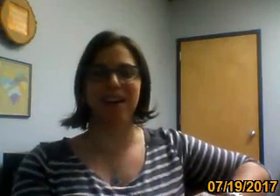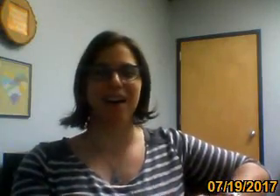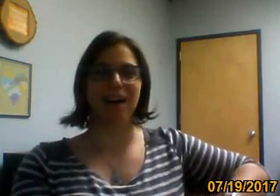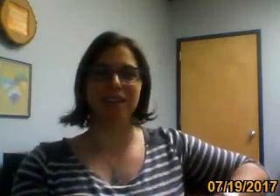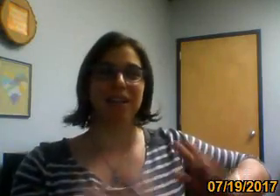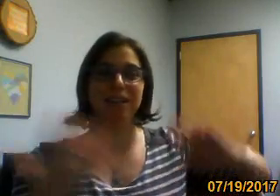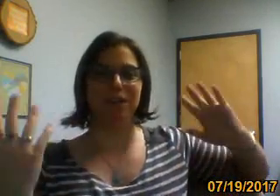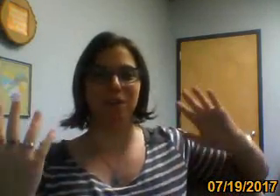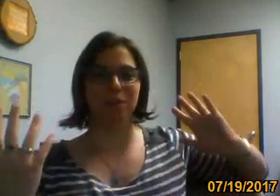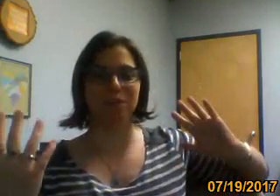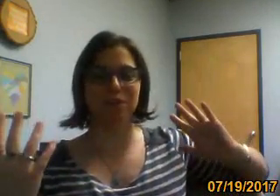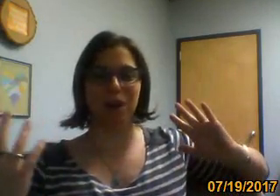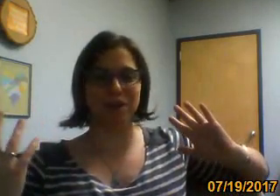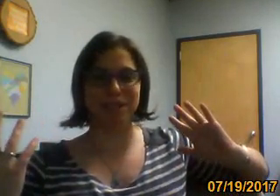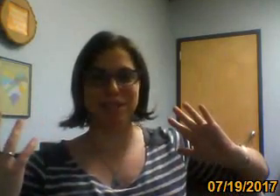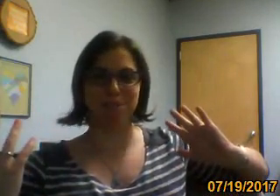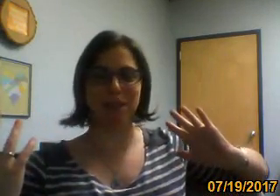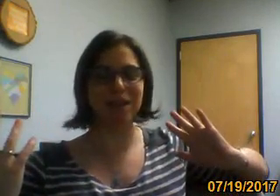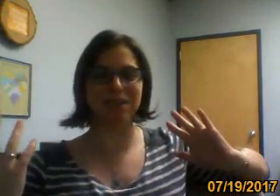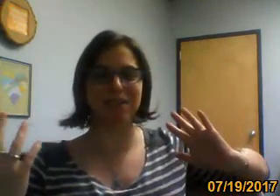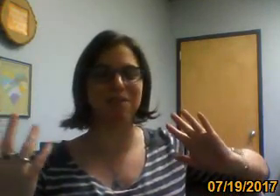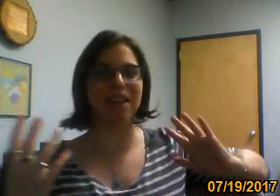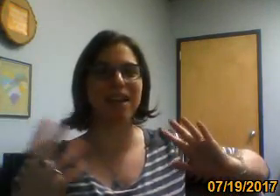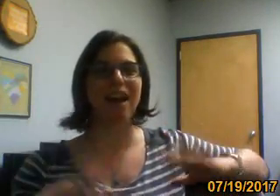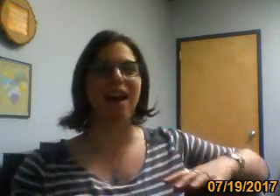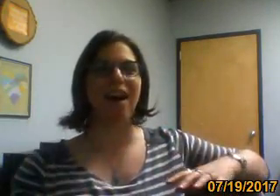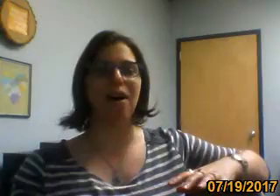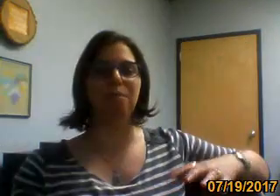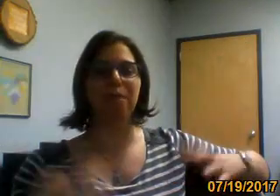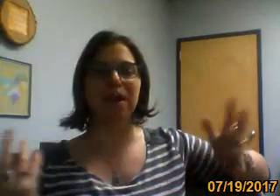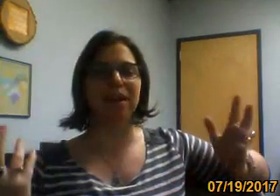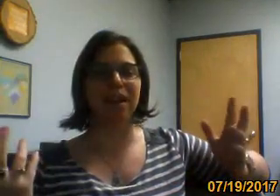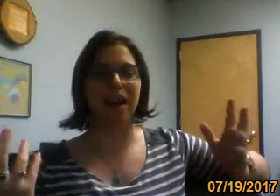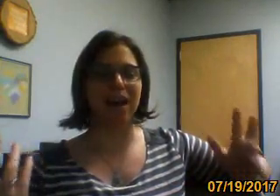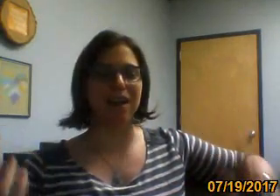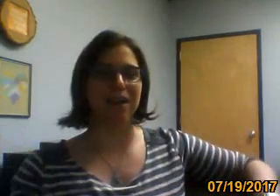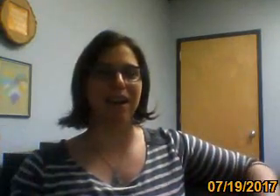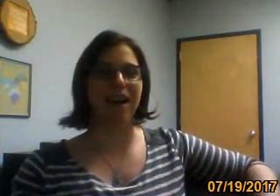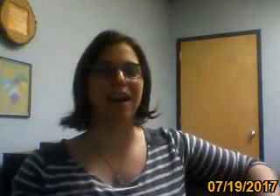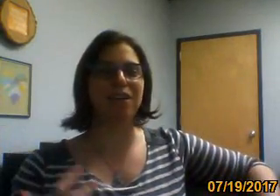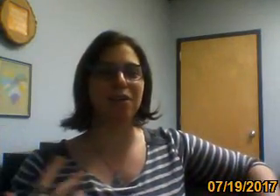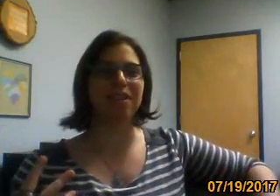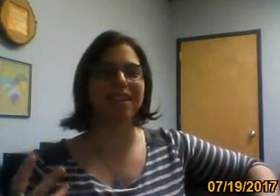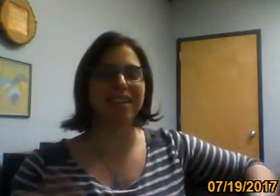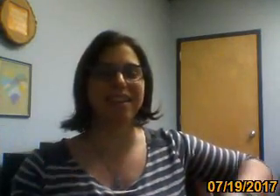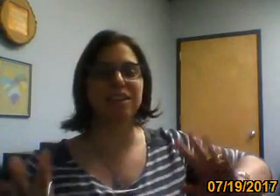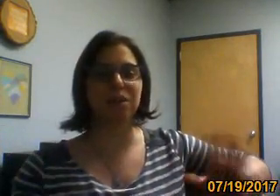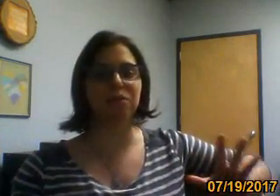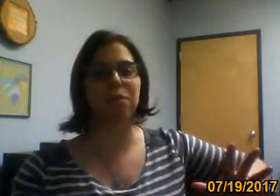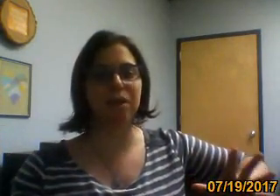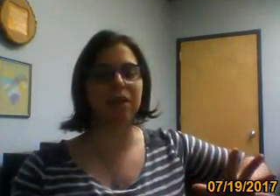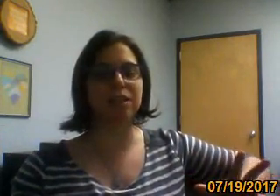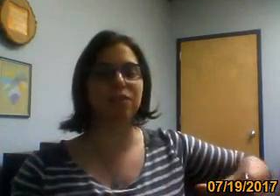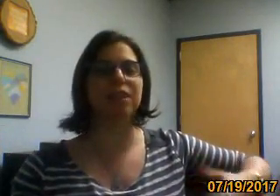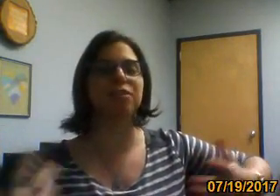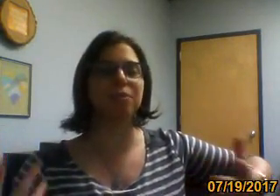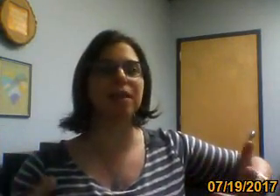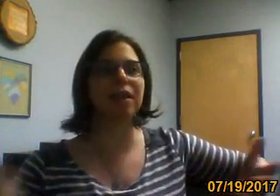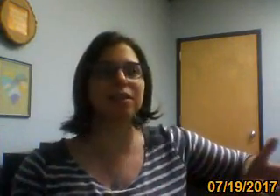uh, take, you know, Socrates or Plato or something. Uh, but I, I know some of you might find this offensive, but